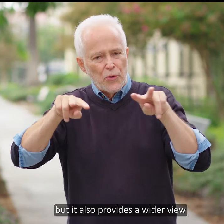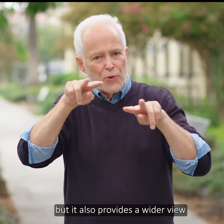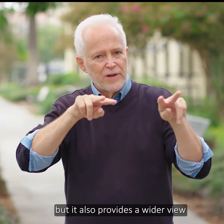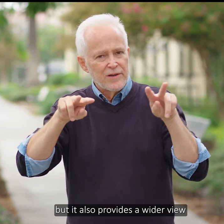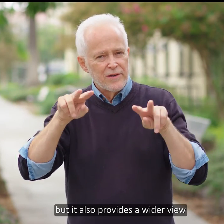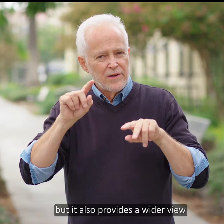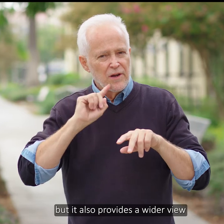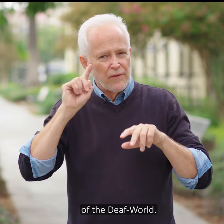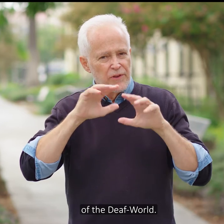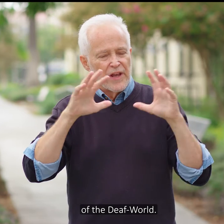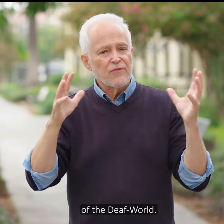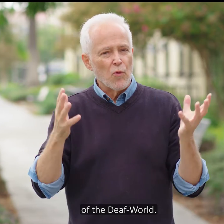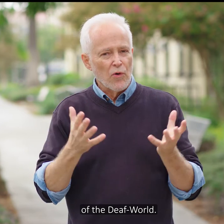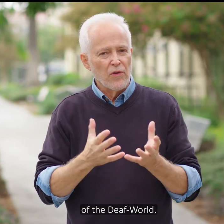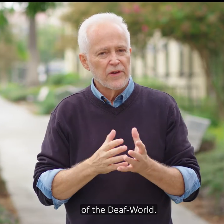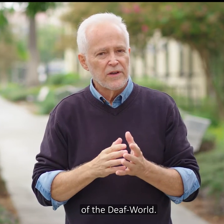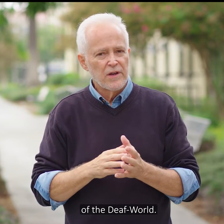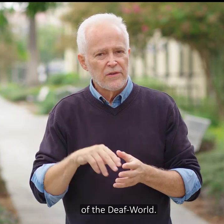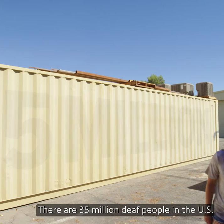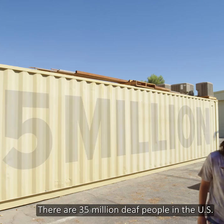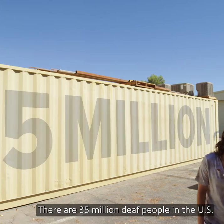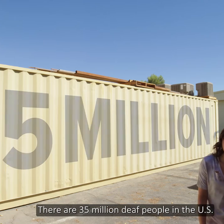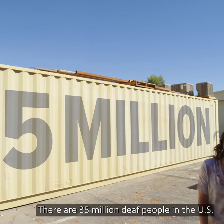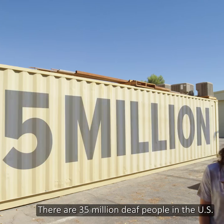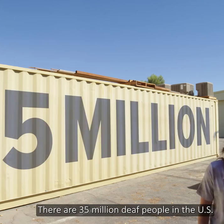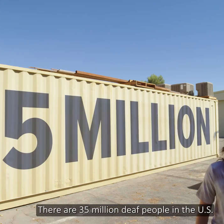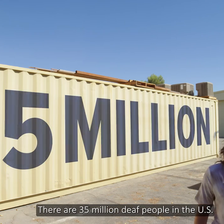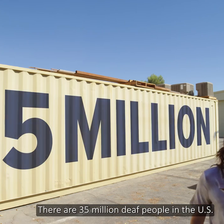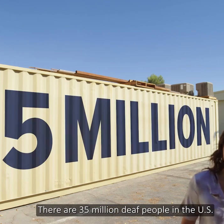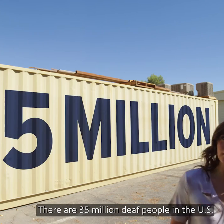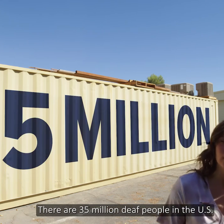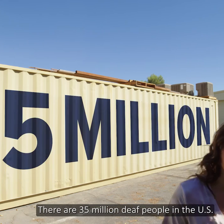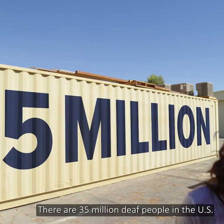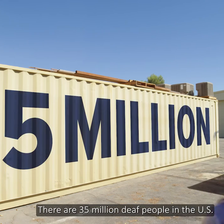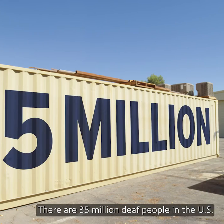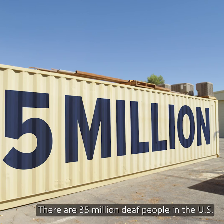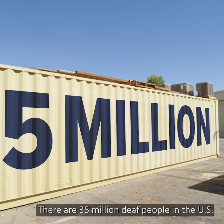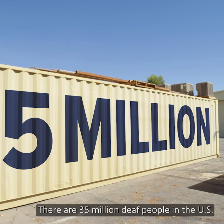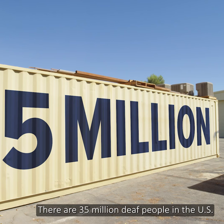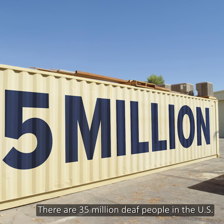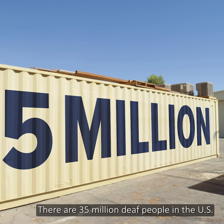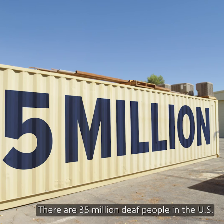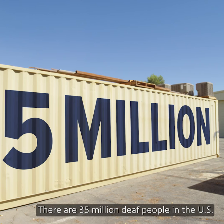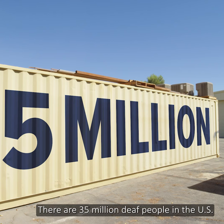of the deaf world. There are 35 million deaf people in the U.S.,